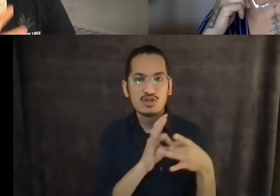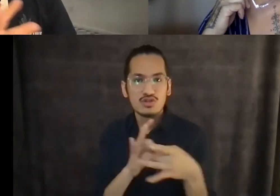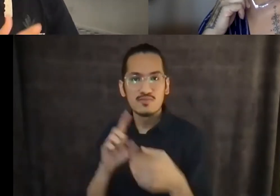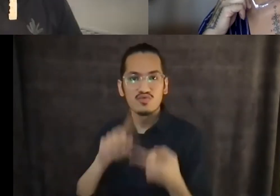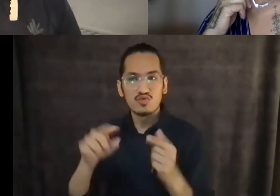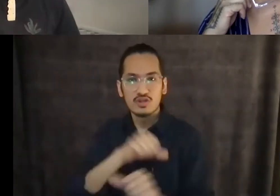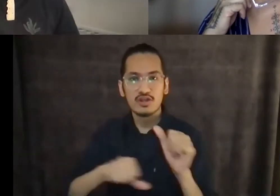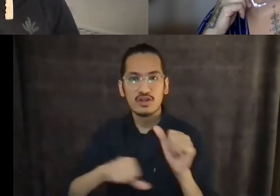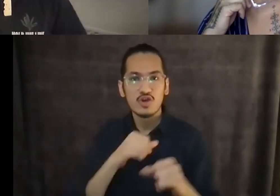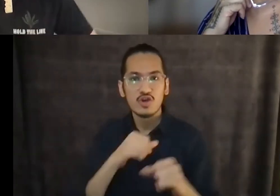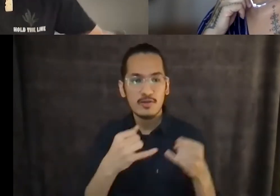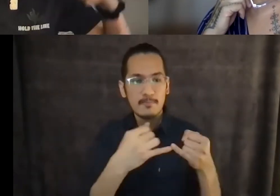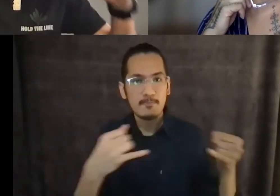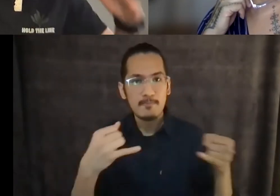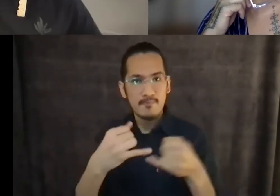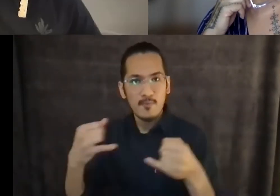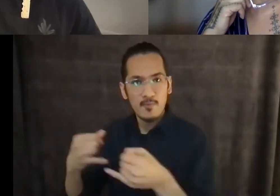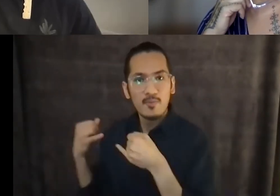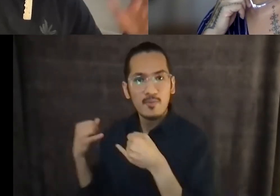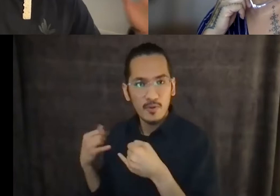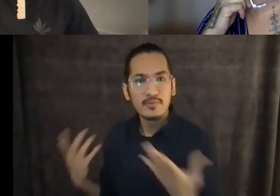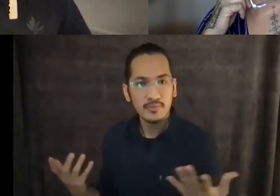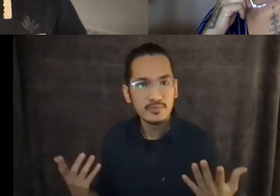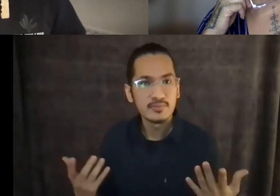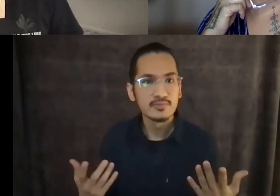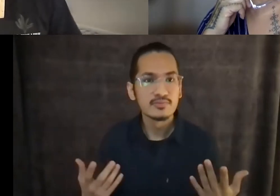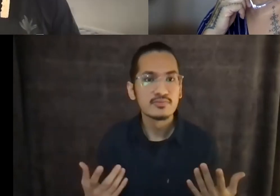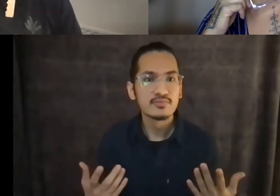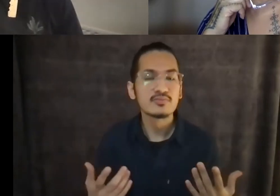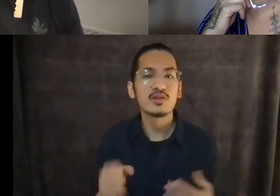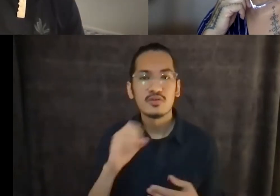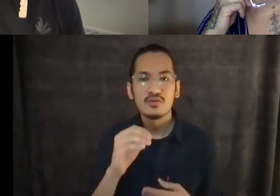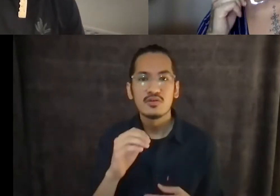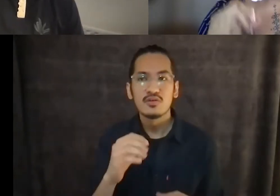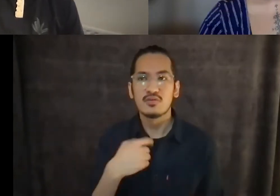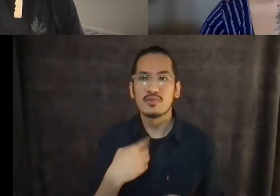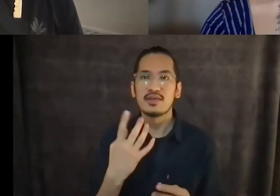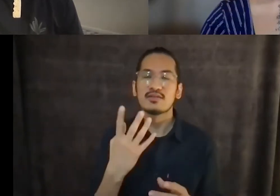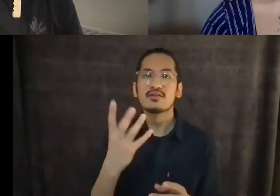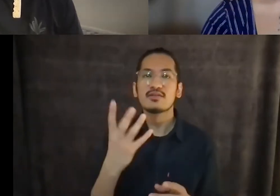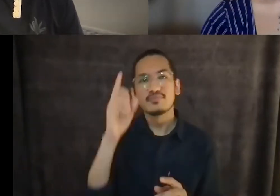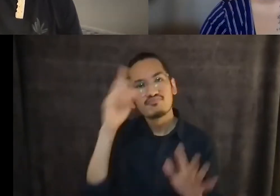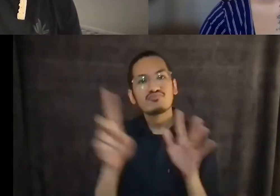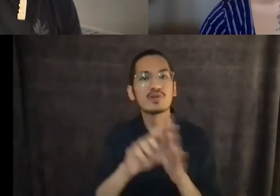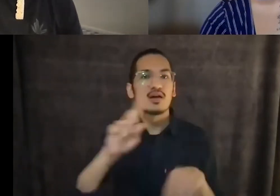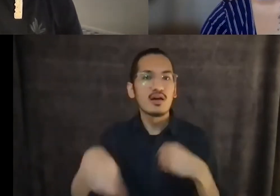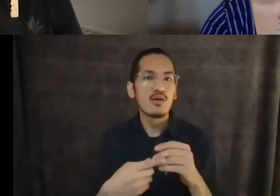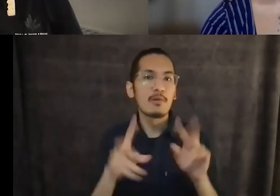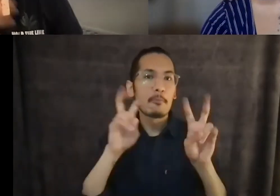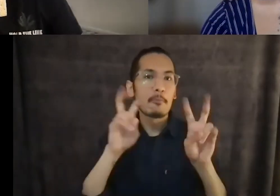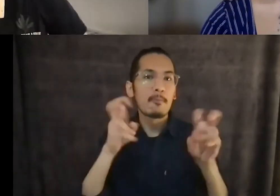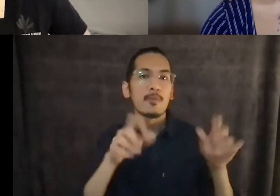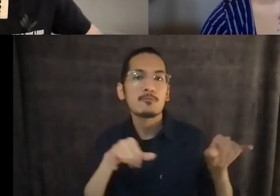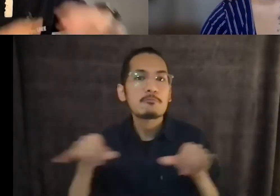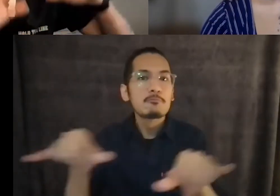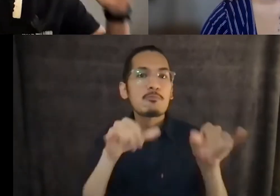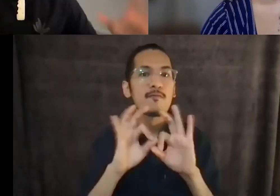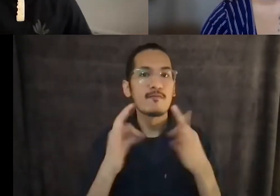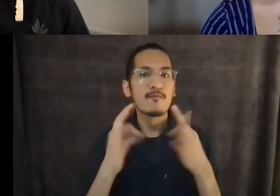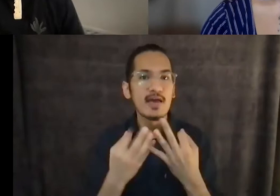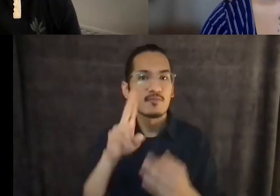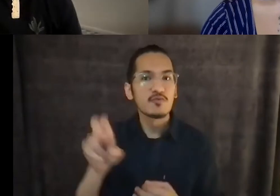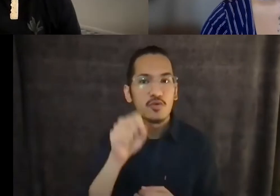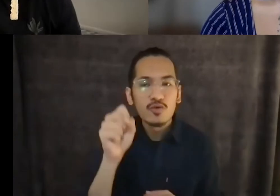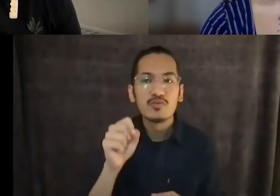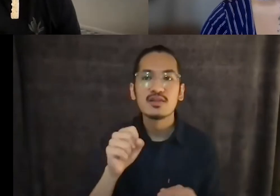when we talk about the nuclear family and like big words, like cis heteropatriarchy and, and, you know, heteronormativity and home and all that